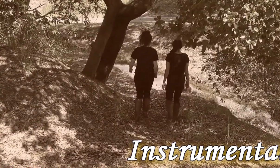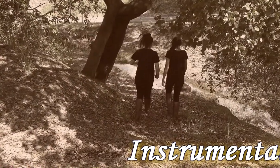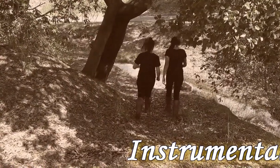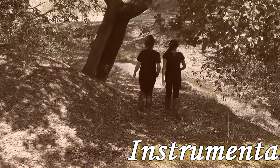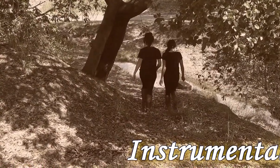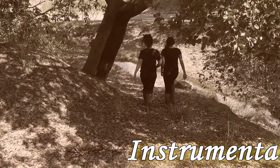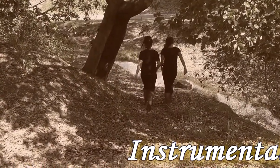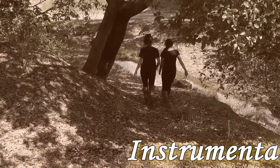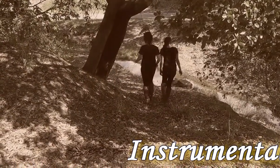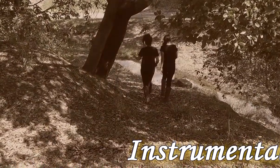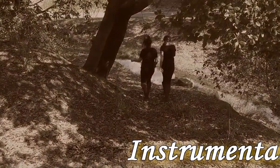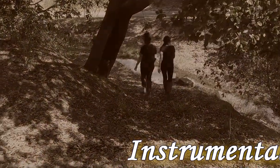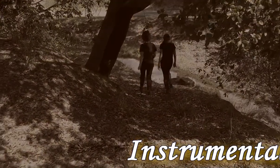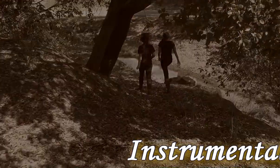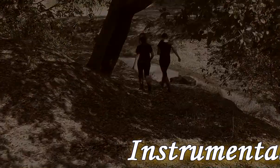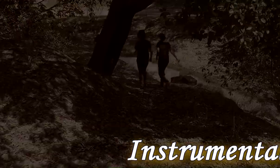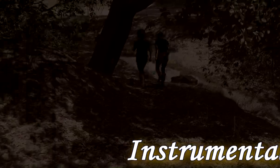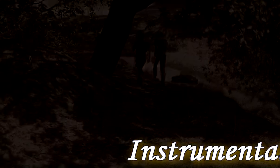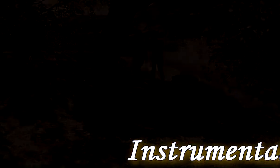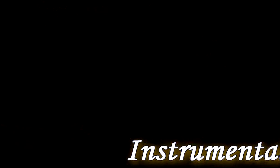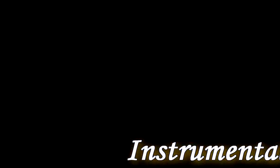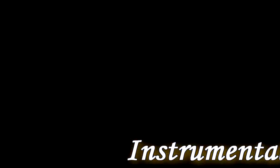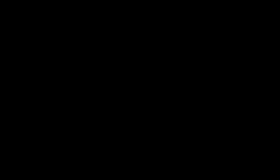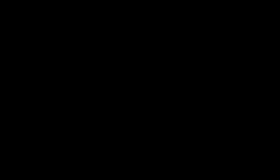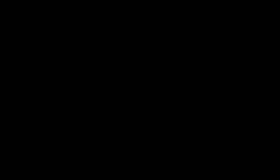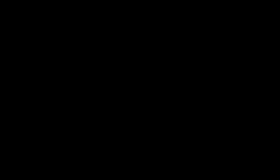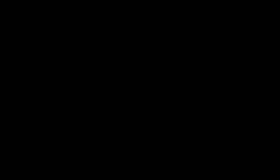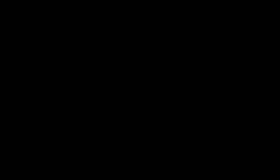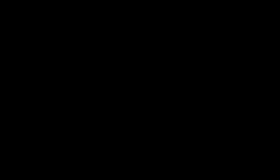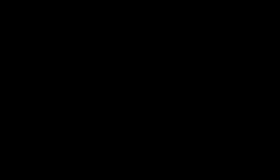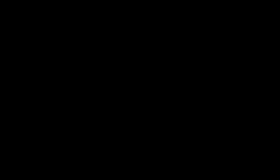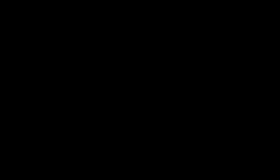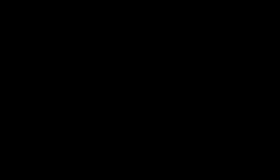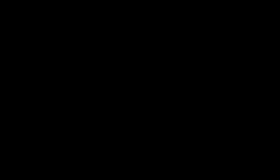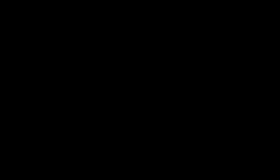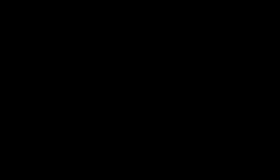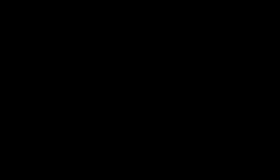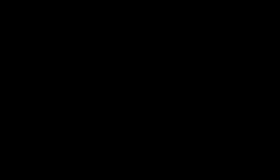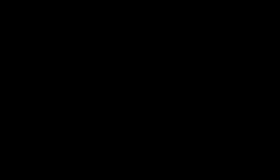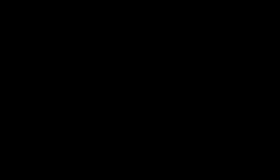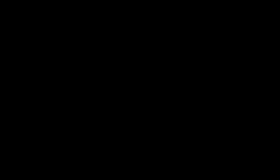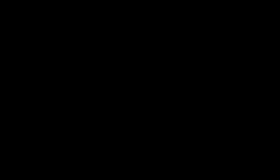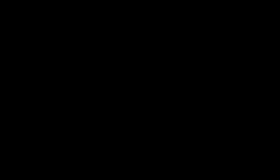I'll be safe inside